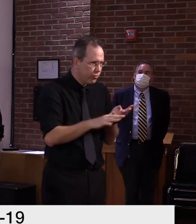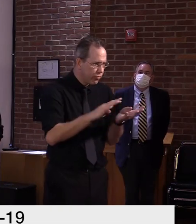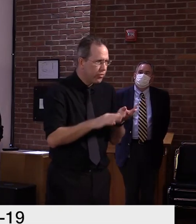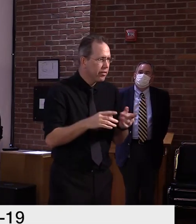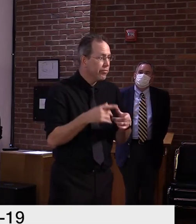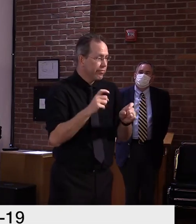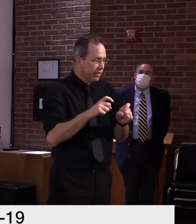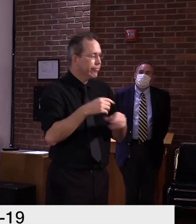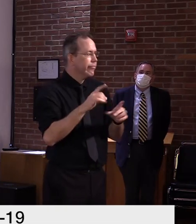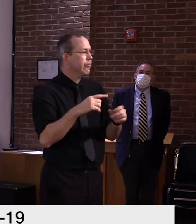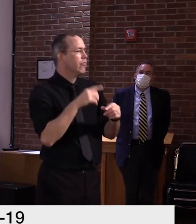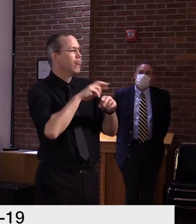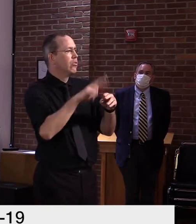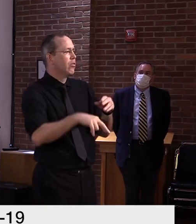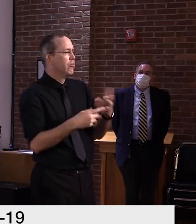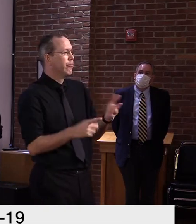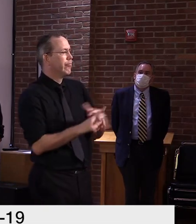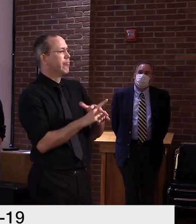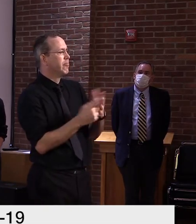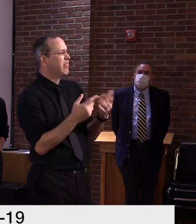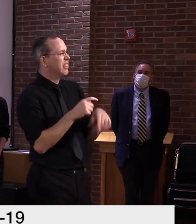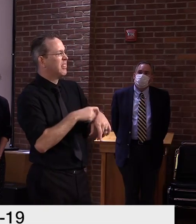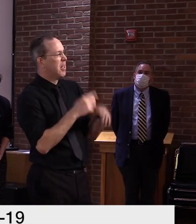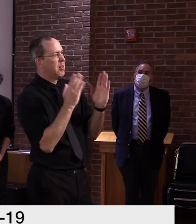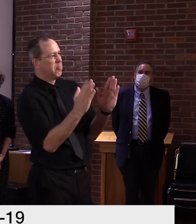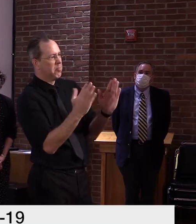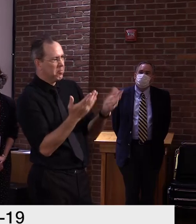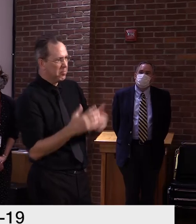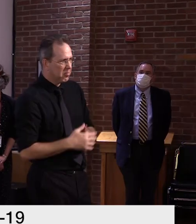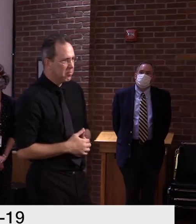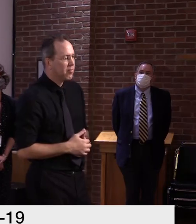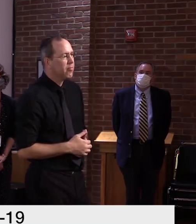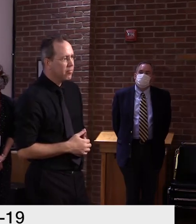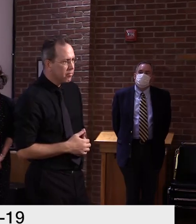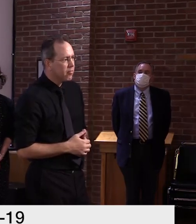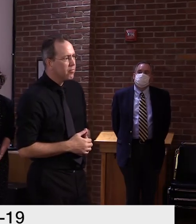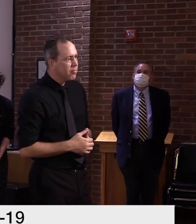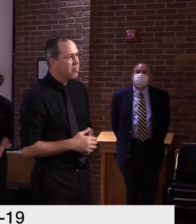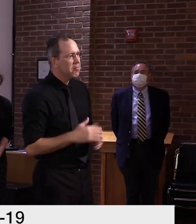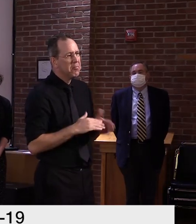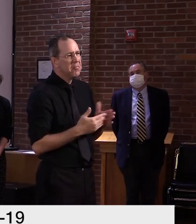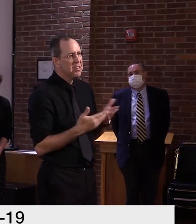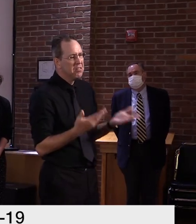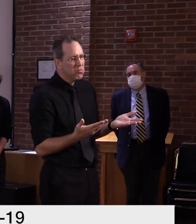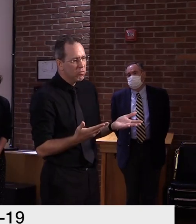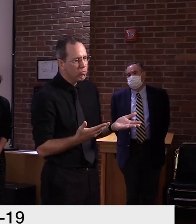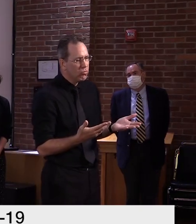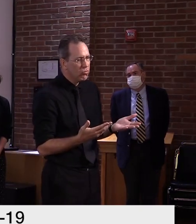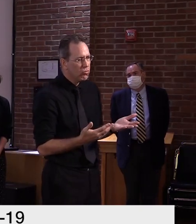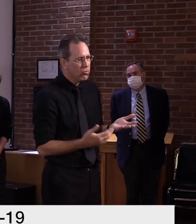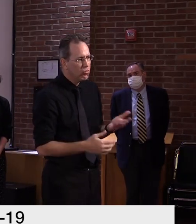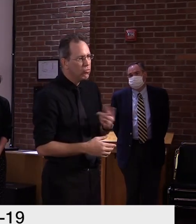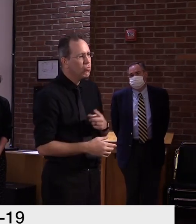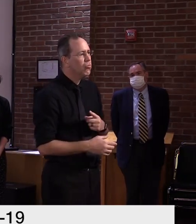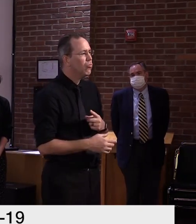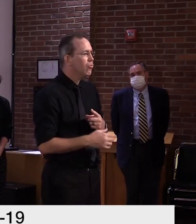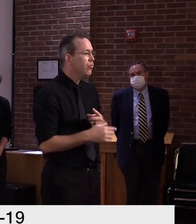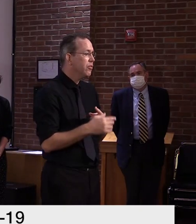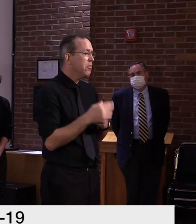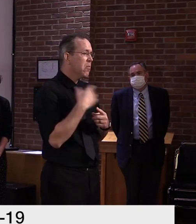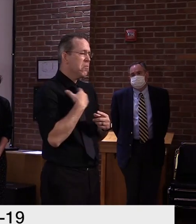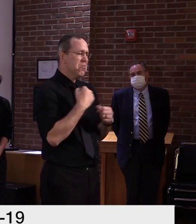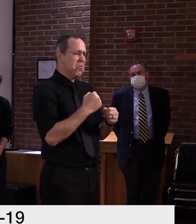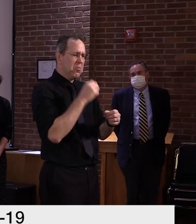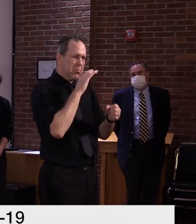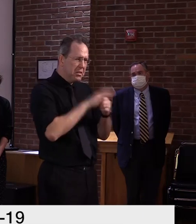So there are, you know, there's still an opportunity, and I'll stand by this, but those tests, when they are